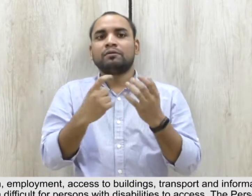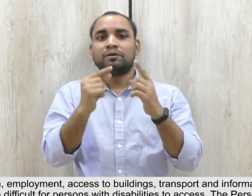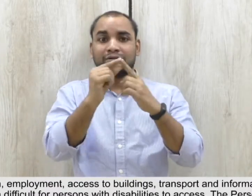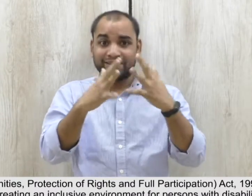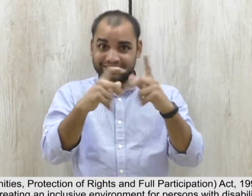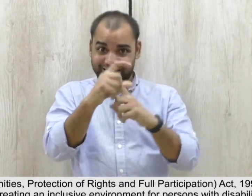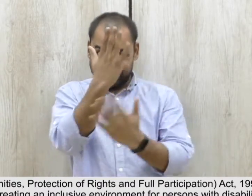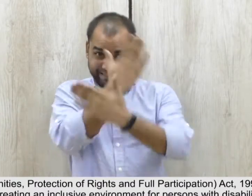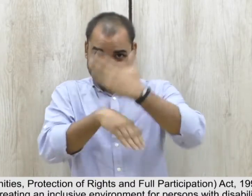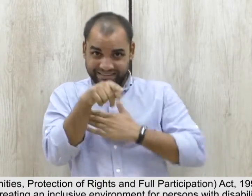18.